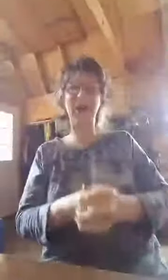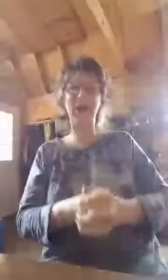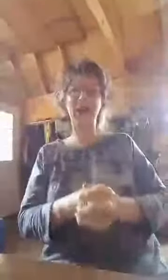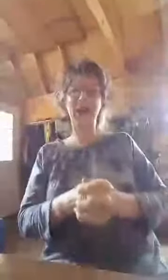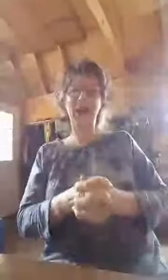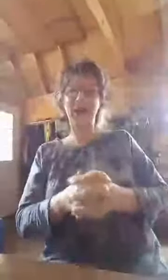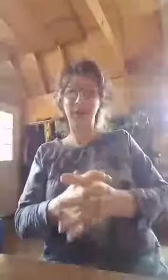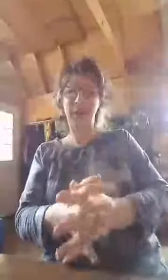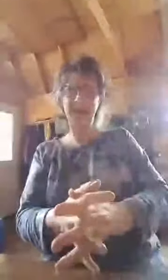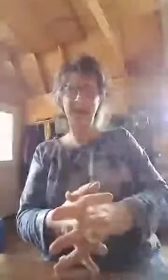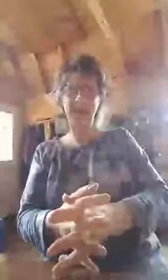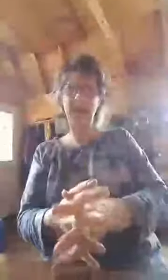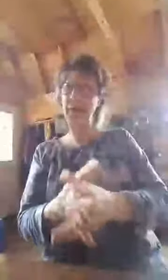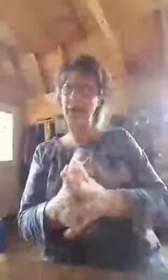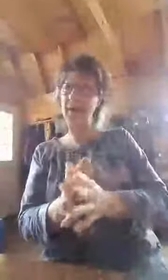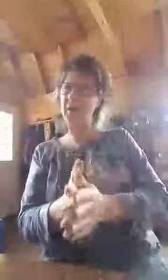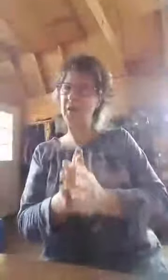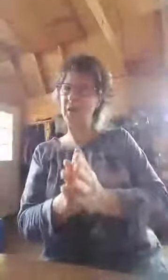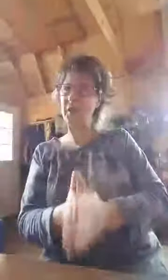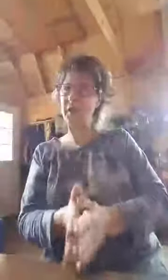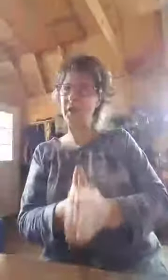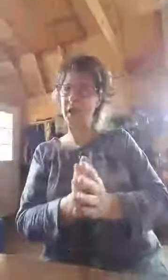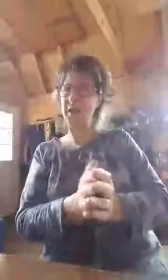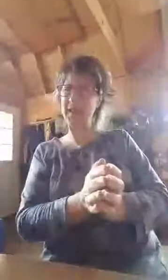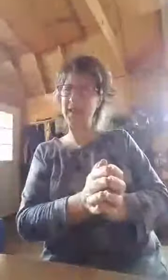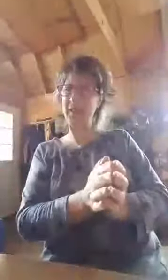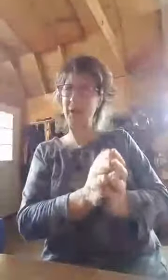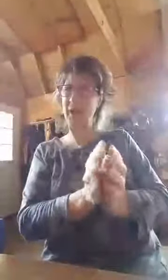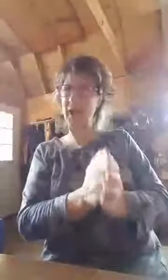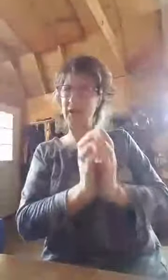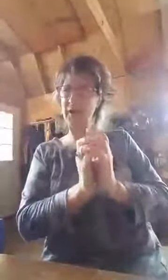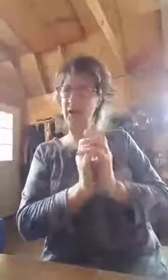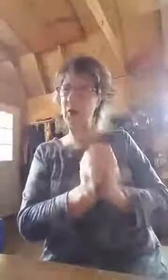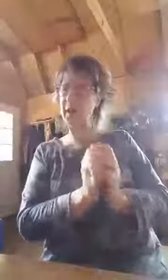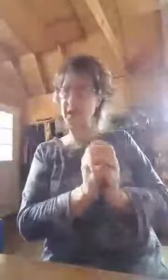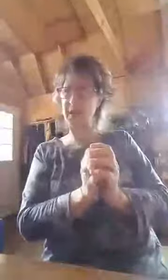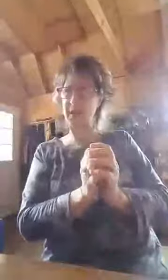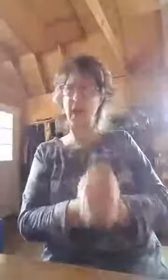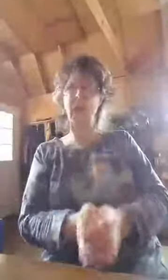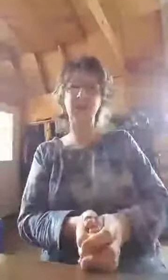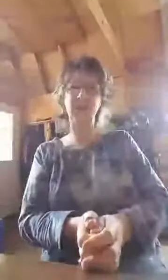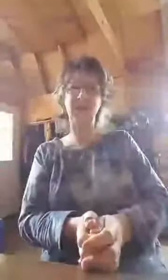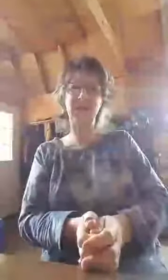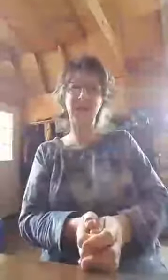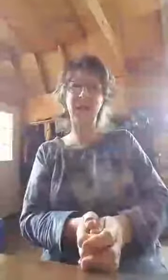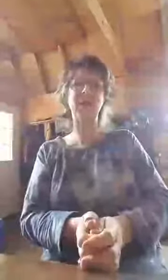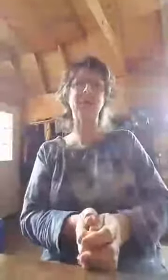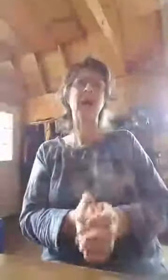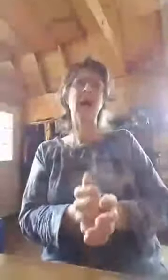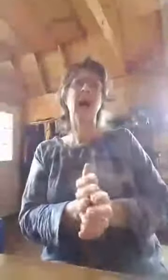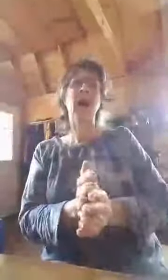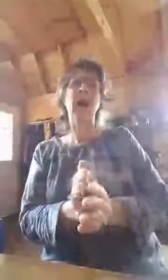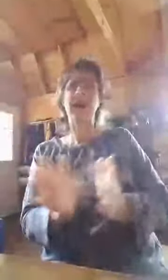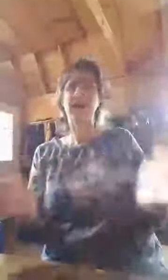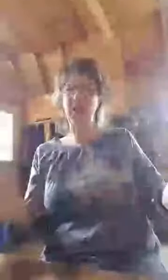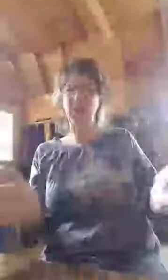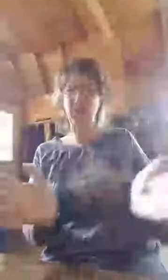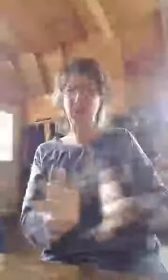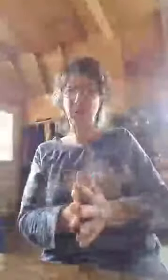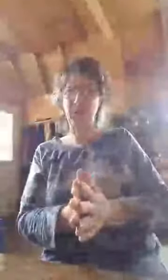now to bless other people by only charging $300 instead of a thousand to $20,000 to do the same thing. And I also promote